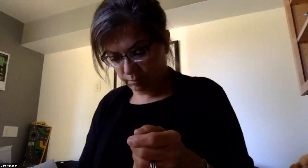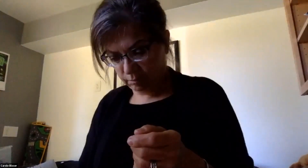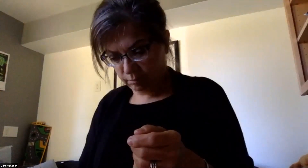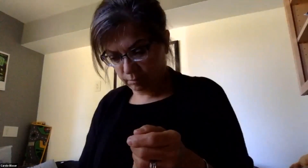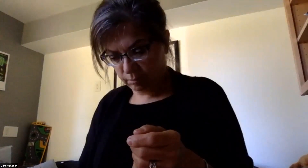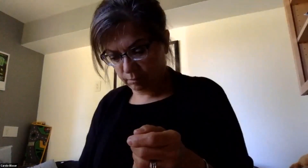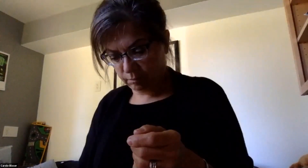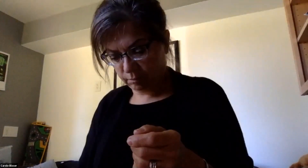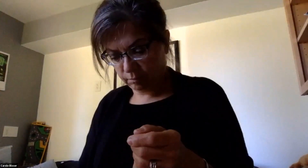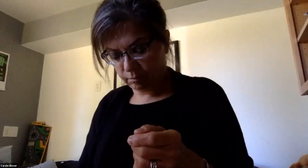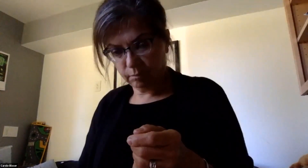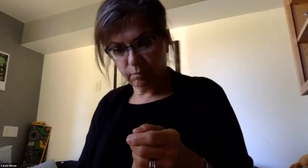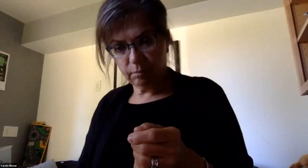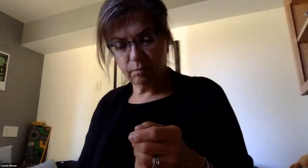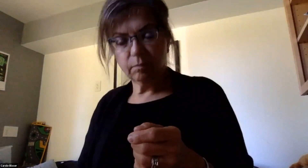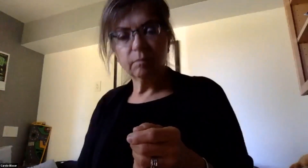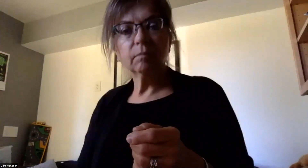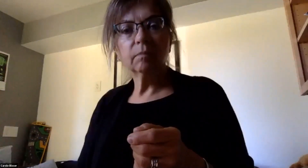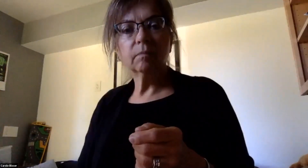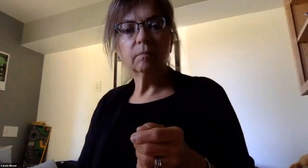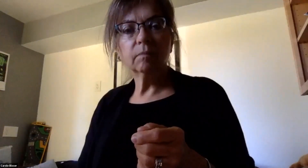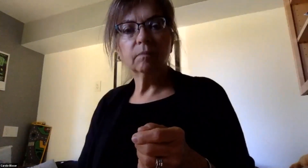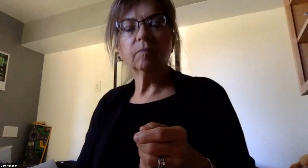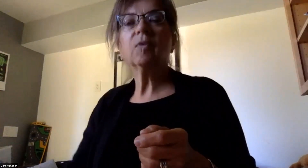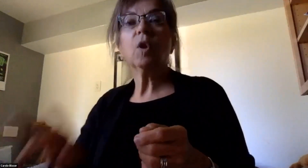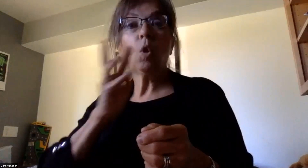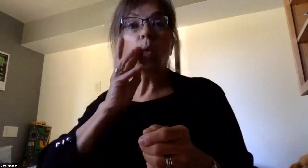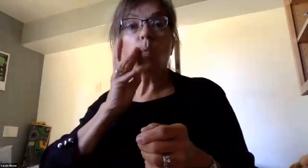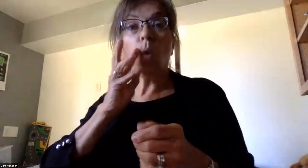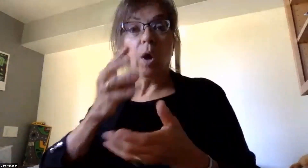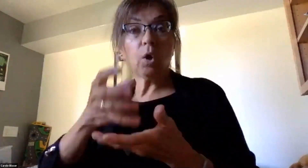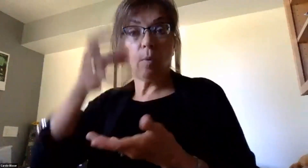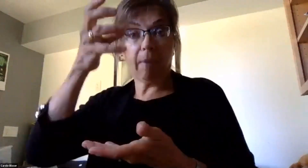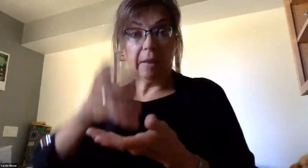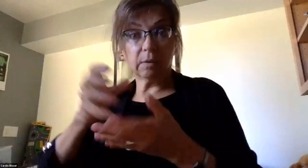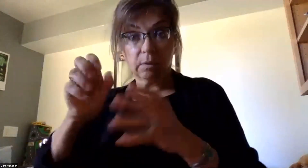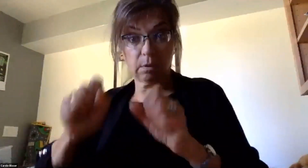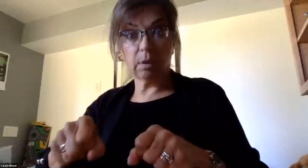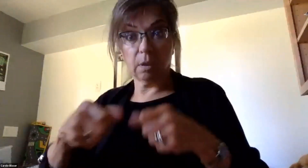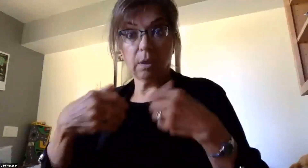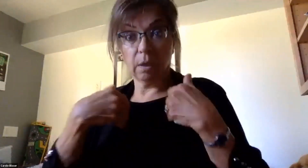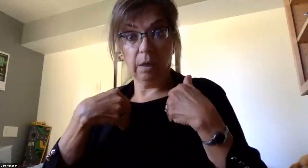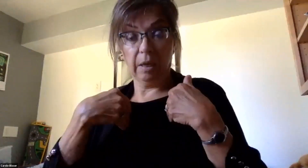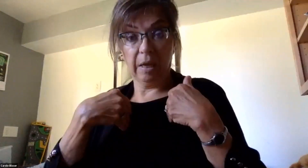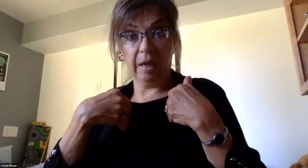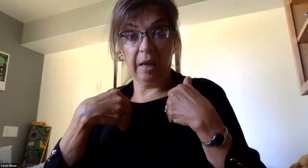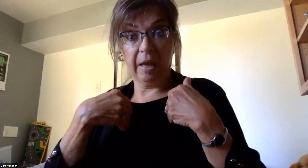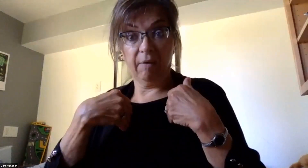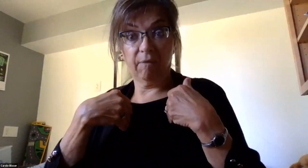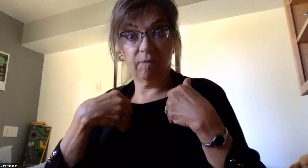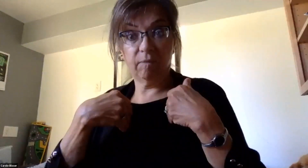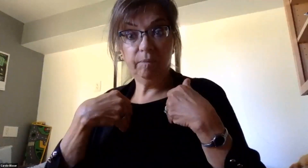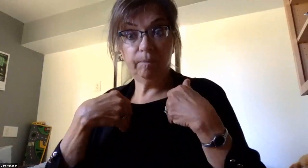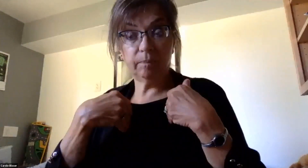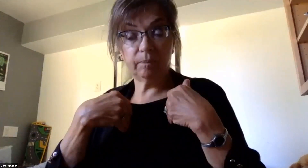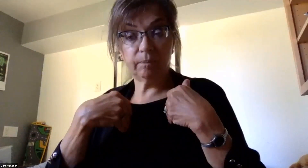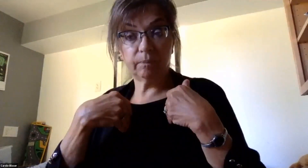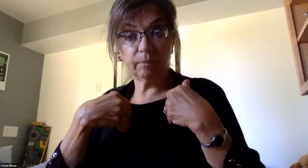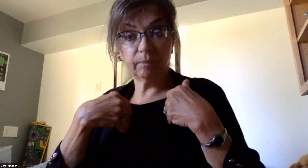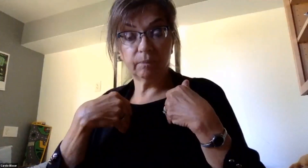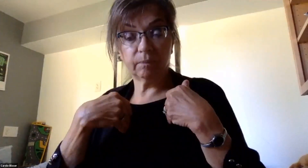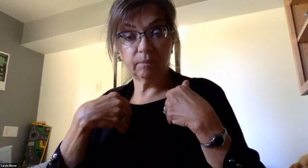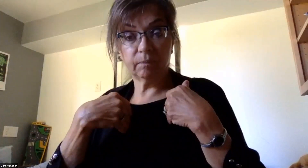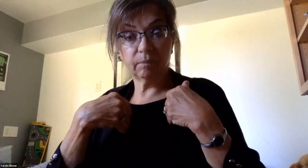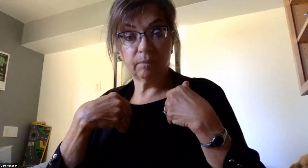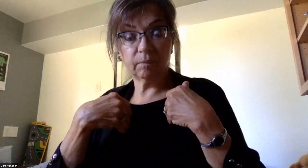Will water bottles be allowed? Yes, water bottles will. Excuse me, there's a question in the chat about water bottles and water breaks.